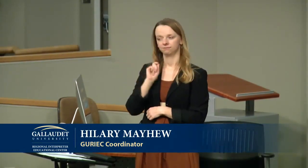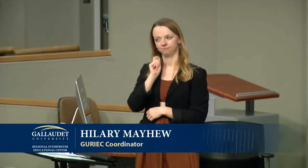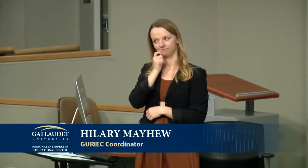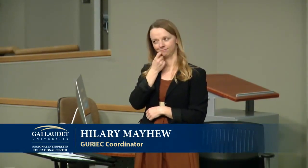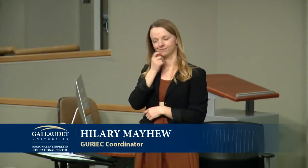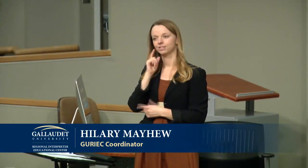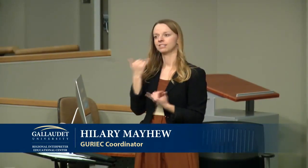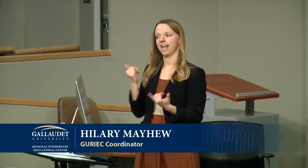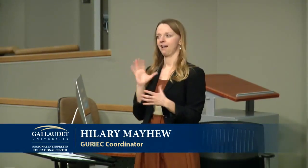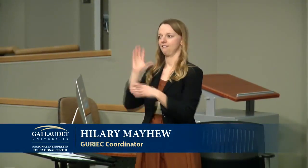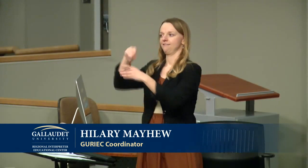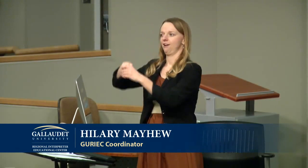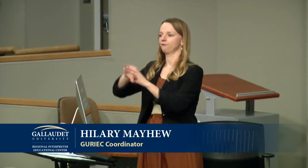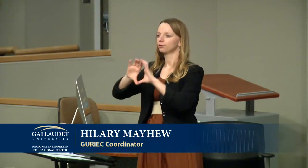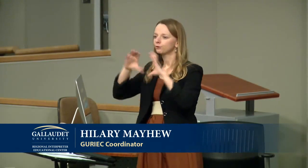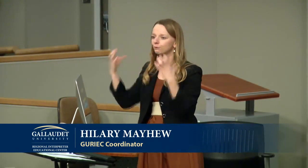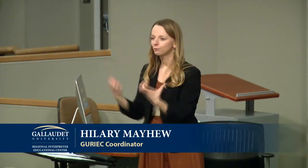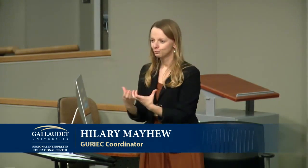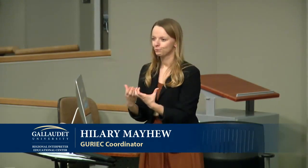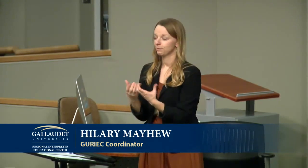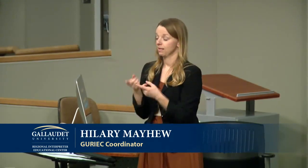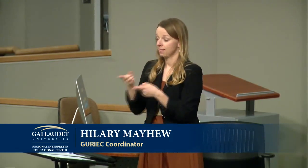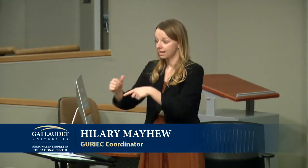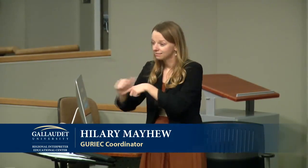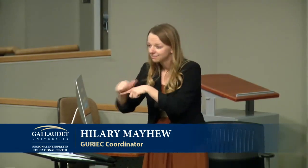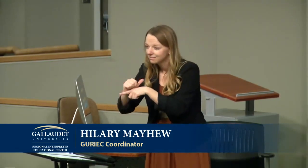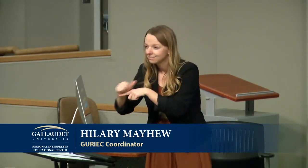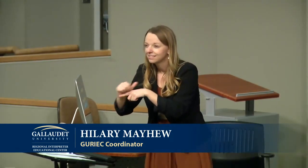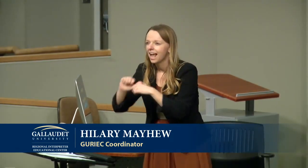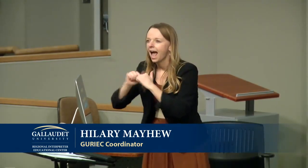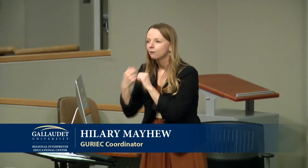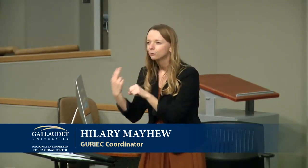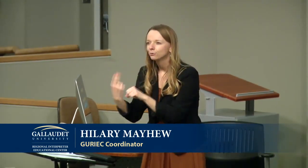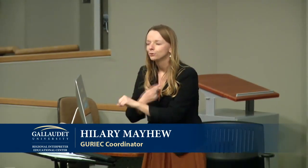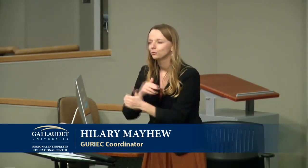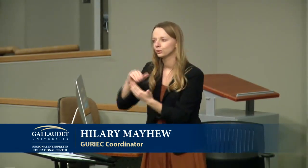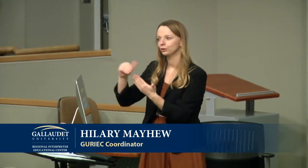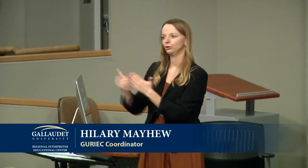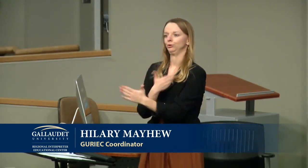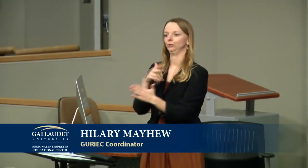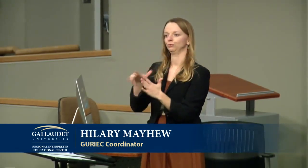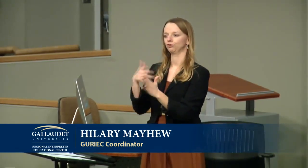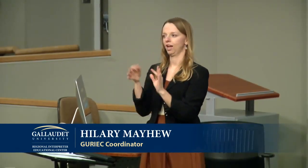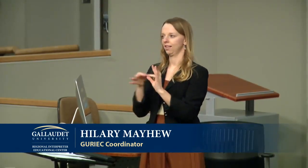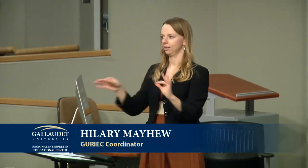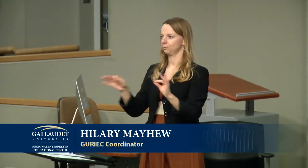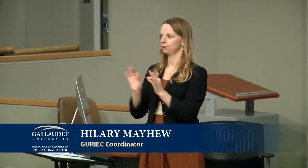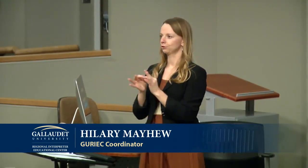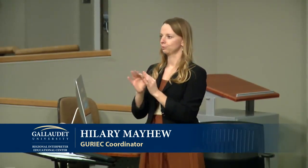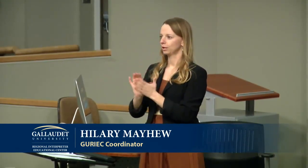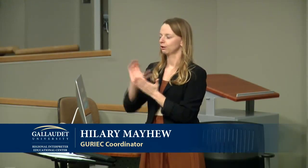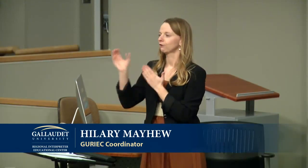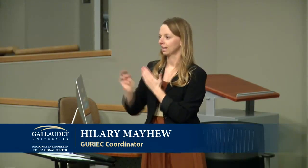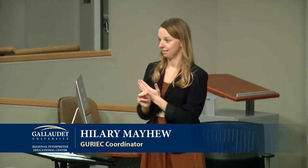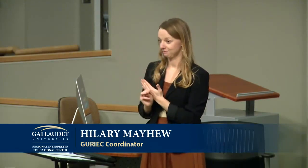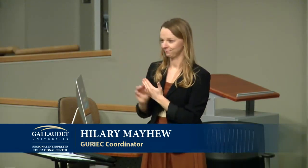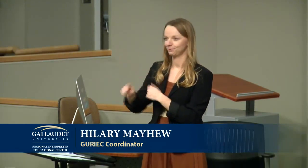sends her regards, but she's actually involved with a very special initiative now. It's involved in training in the use with trilingual